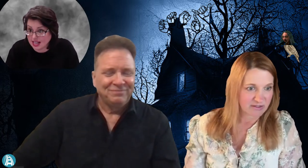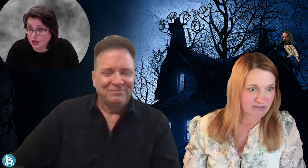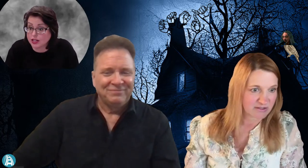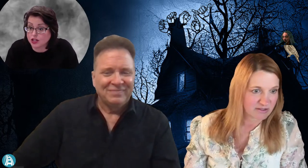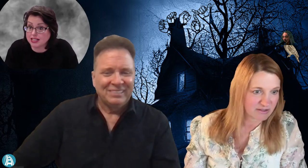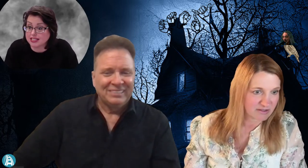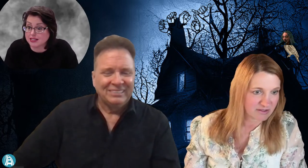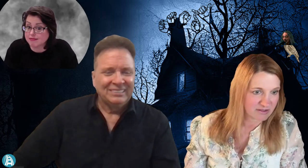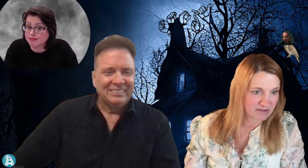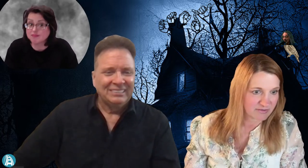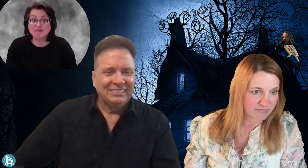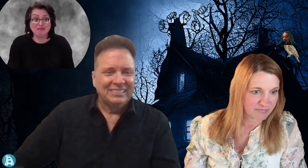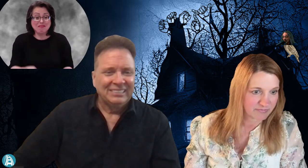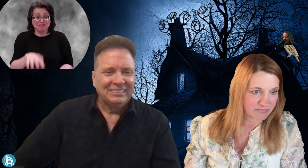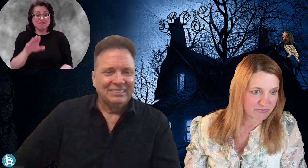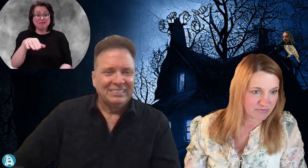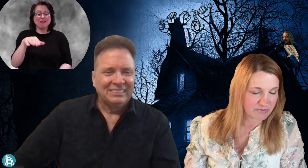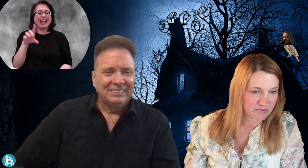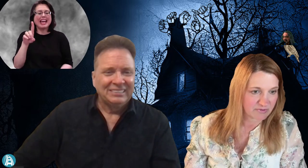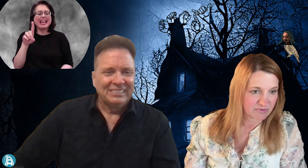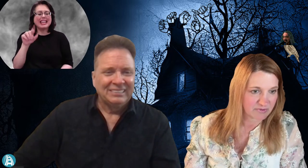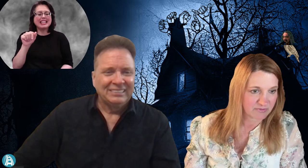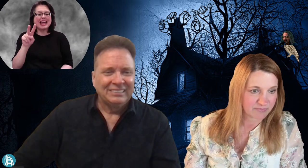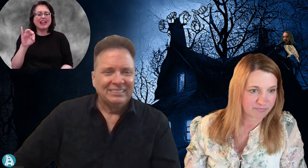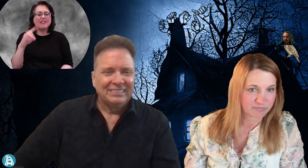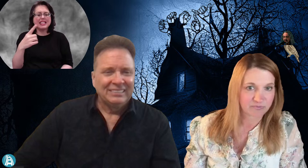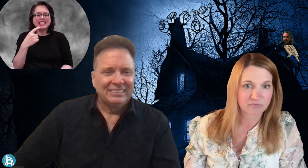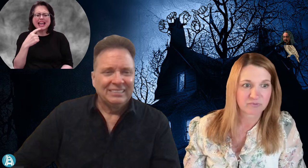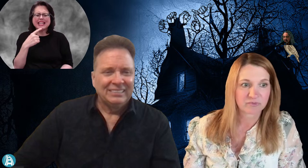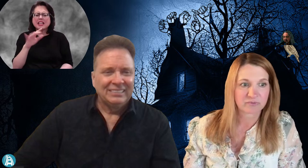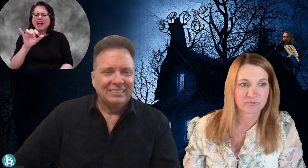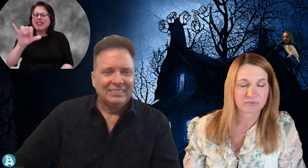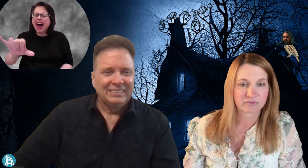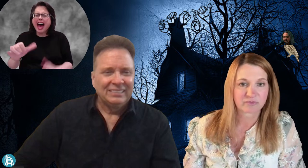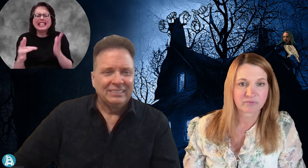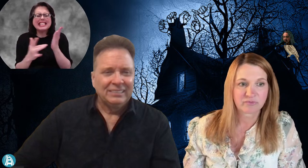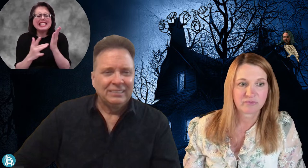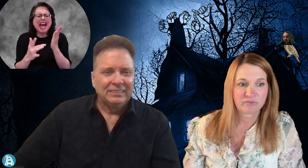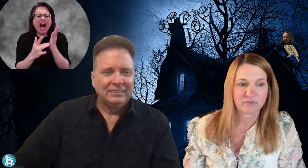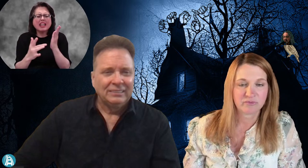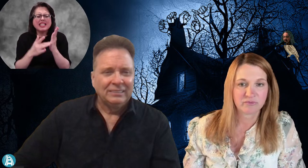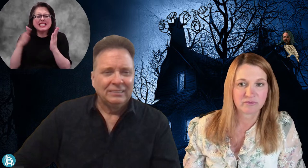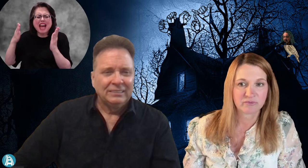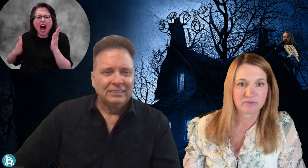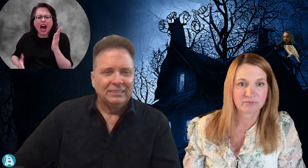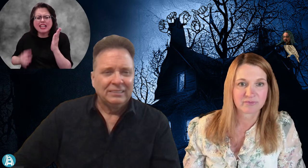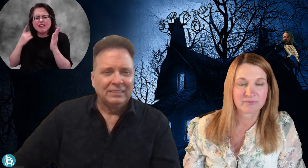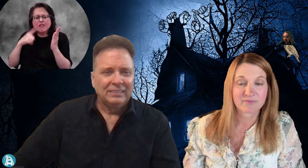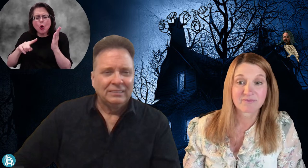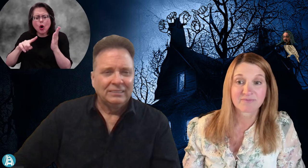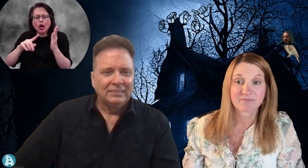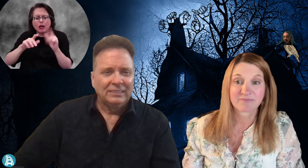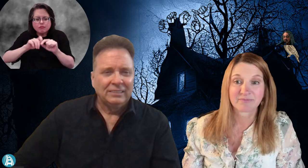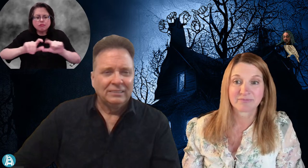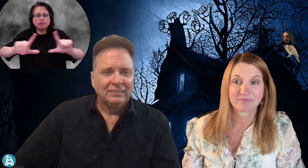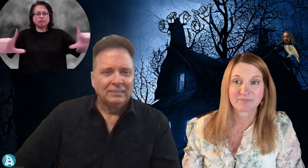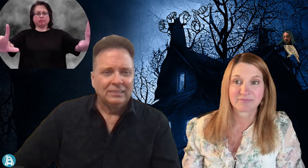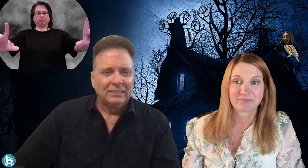that question. What is it? What was the tech side of things like during the stage production of Not Another Deaf Story? Did you make custom